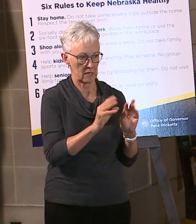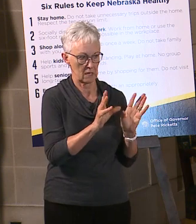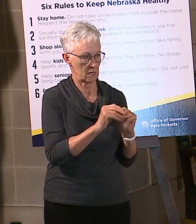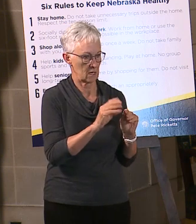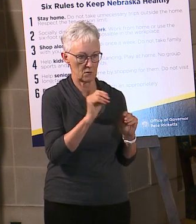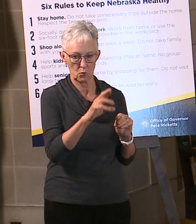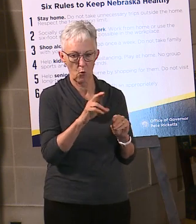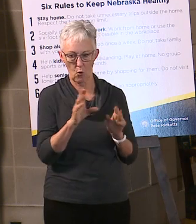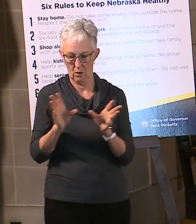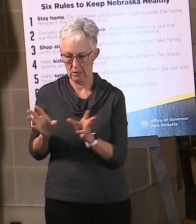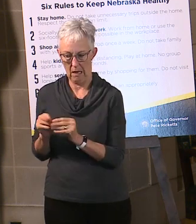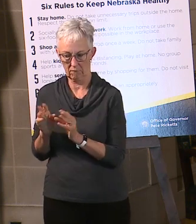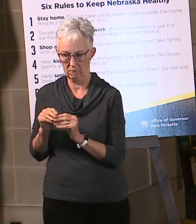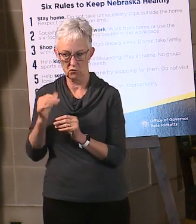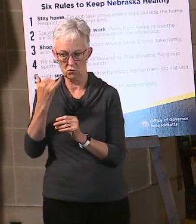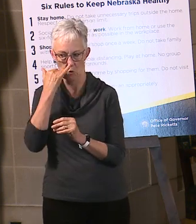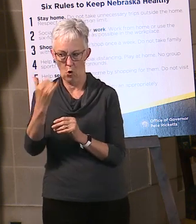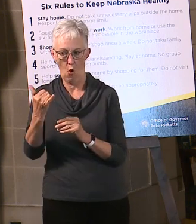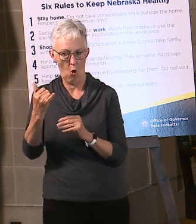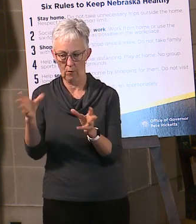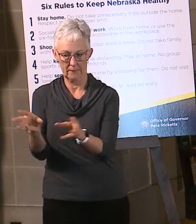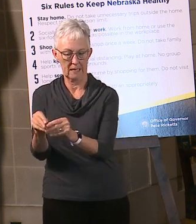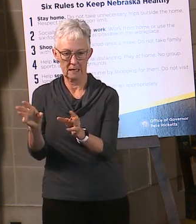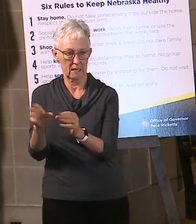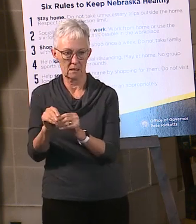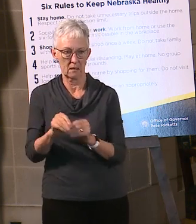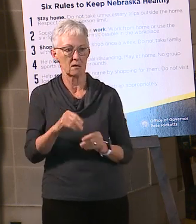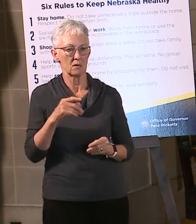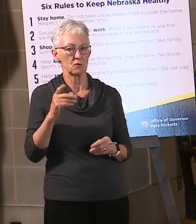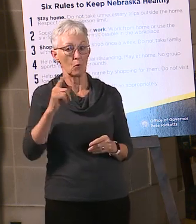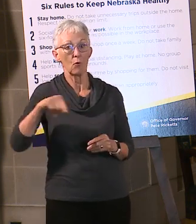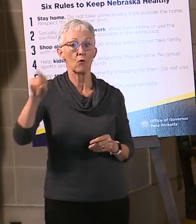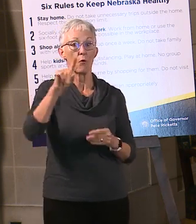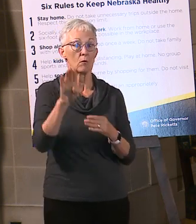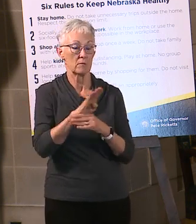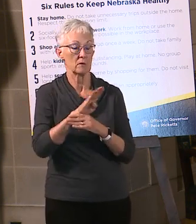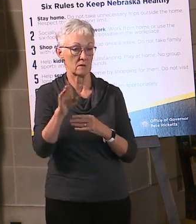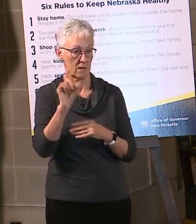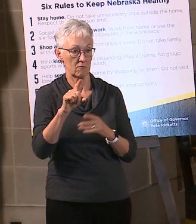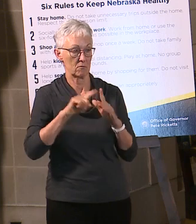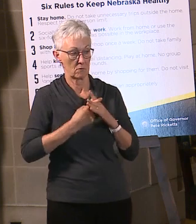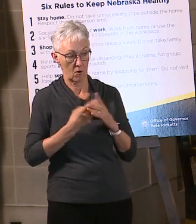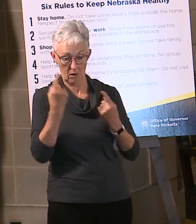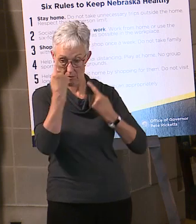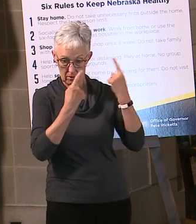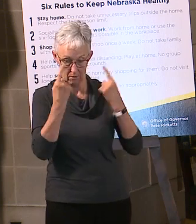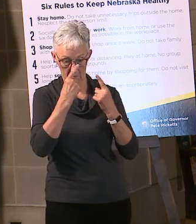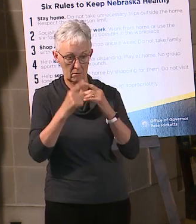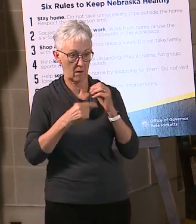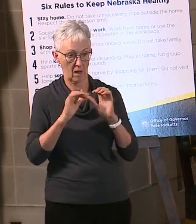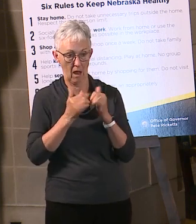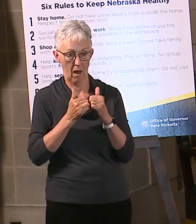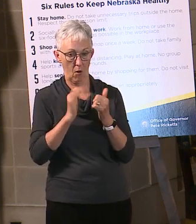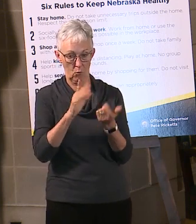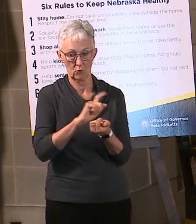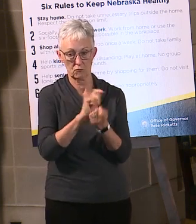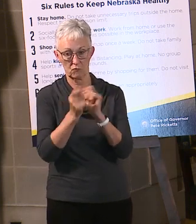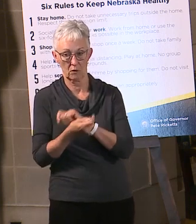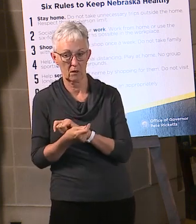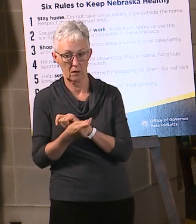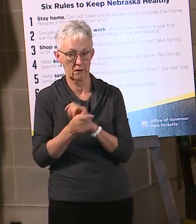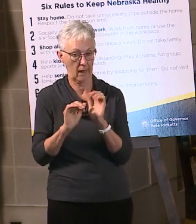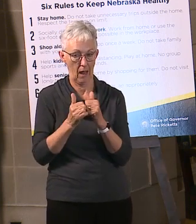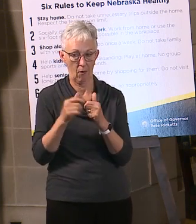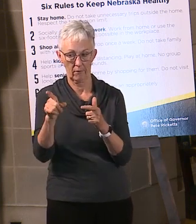six weeks or so, how they are going to change that going forward in July. So they'll have to make some changes, but they've got six weeks to plan, but we will be extending that one.